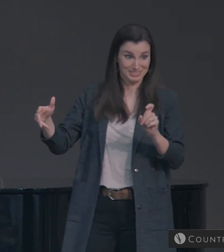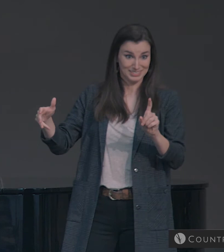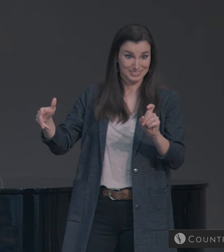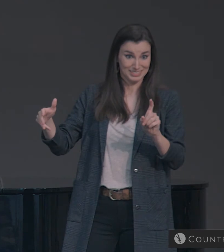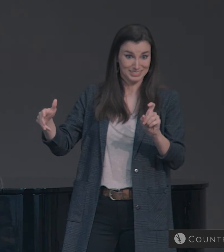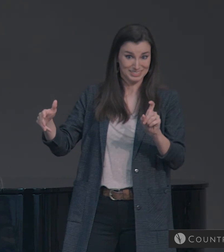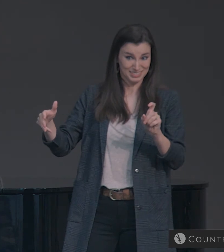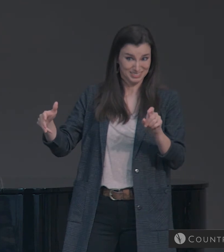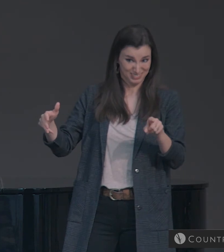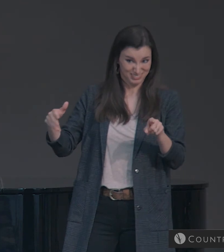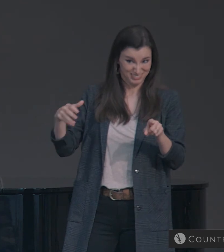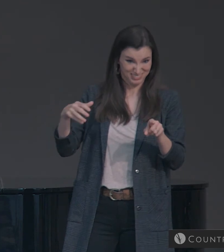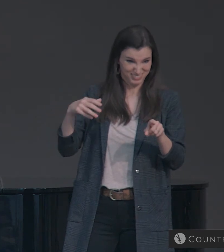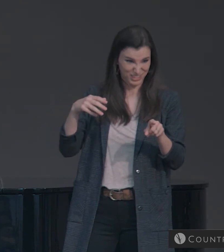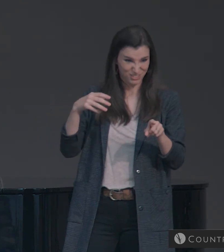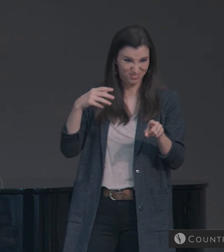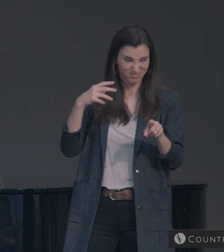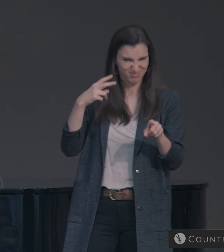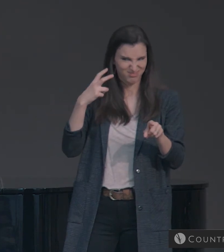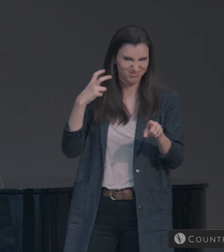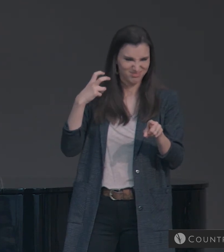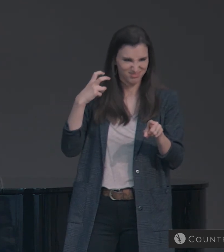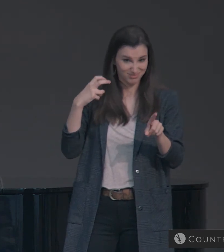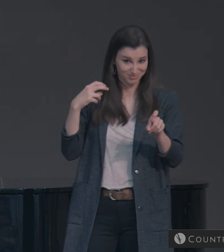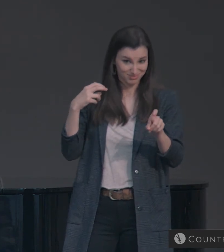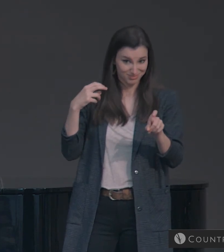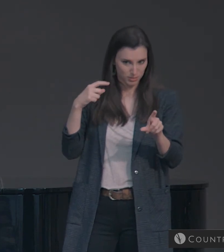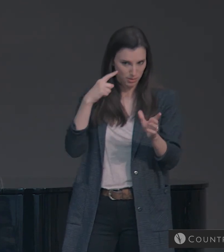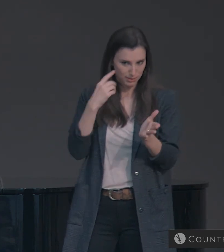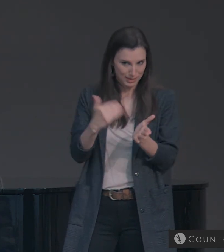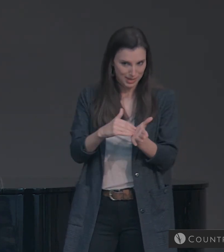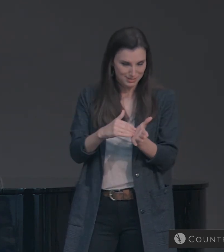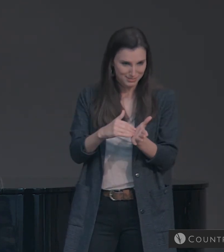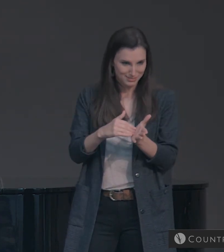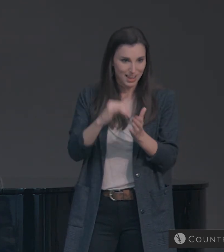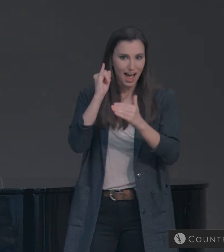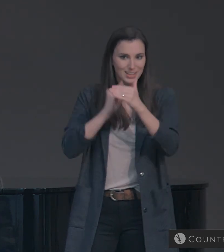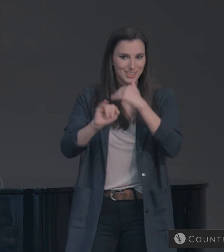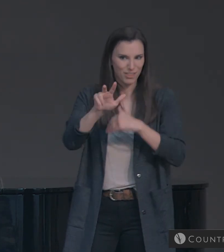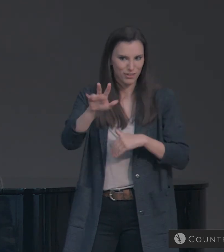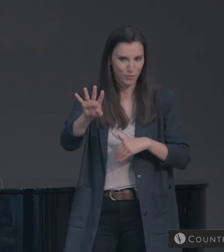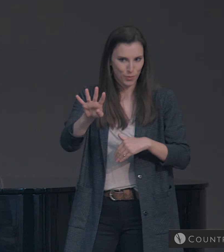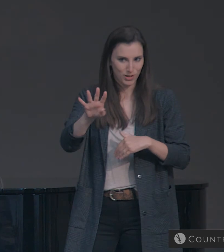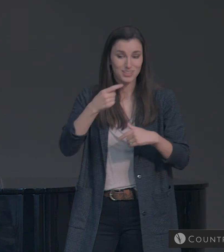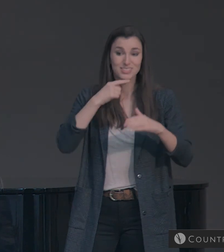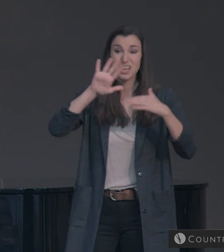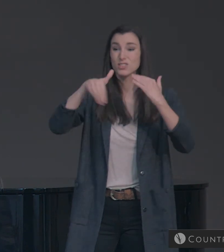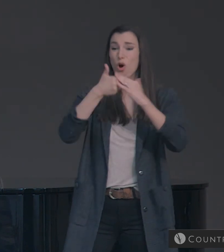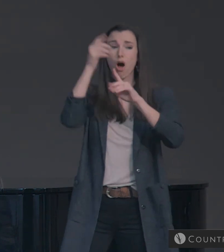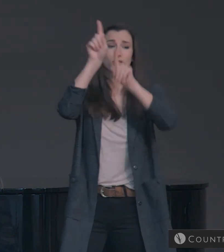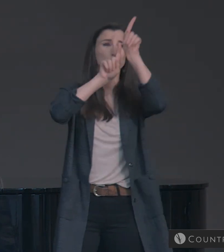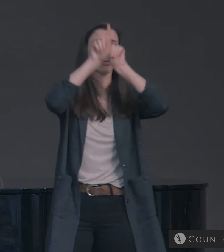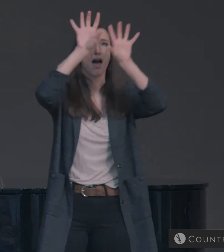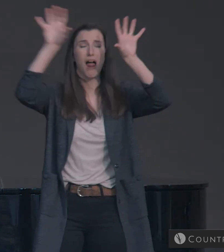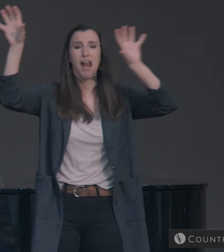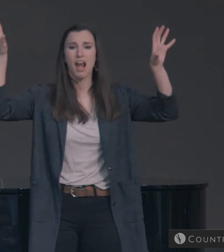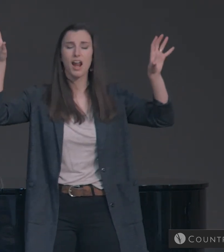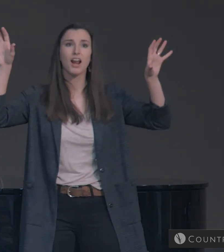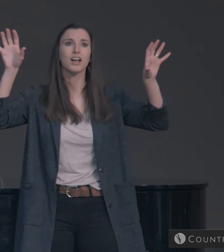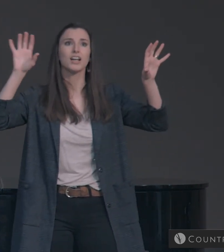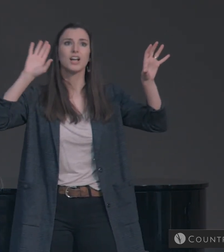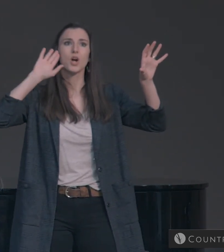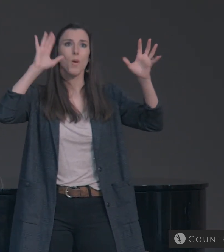You find that a little hard to believe? Think again. Isaiah 34. All the hosts of heaven shall rot